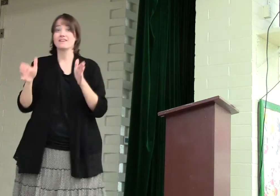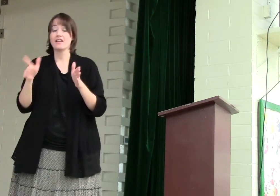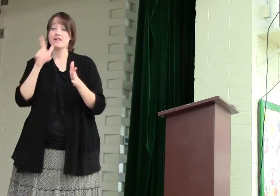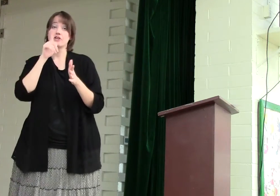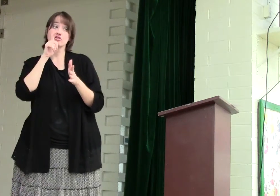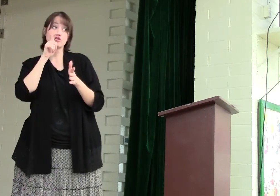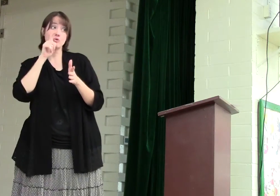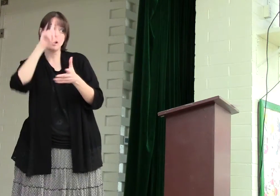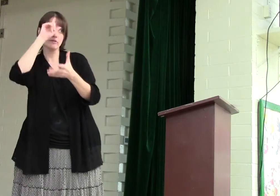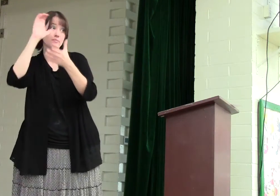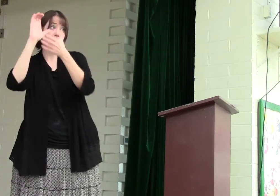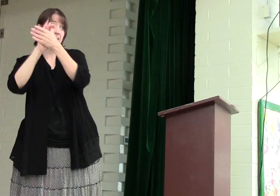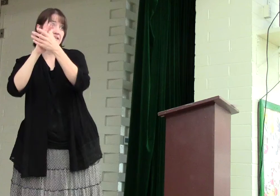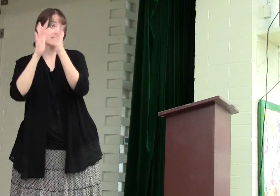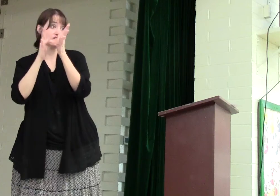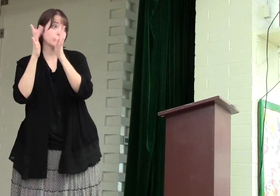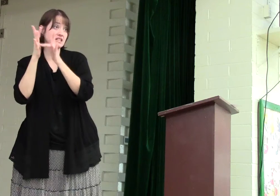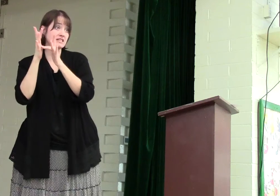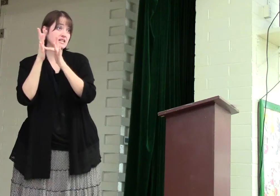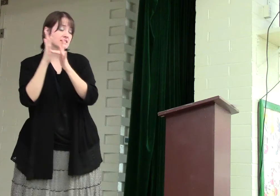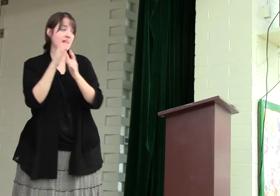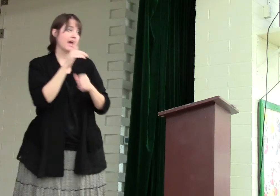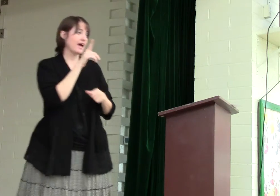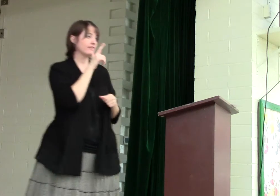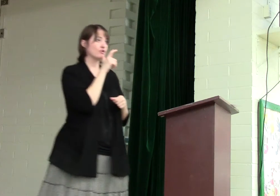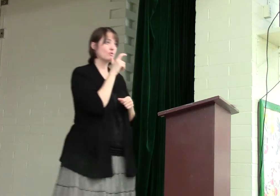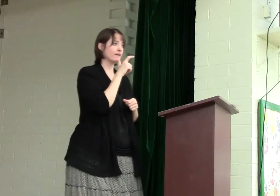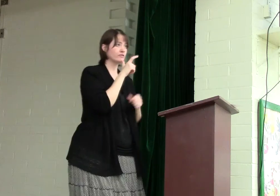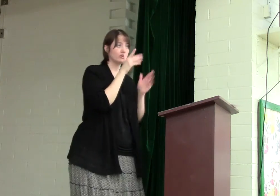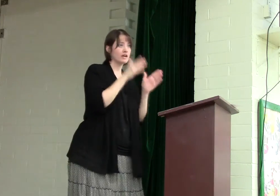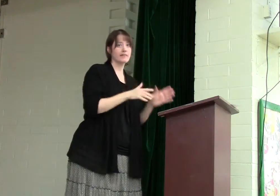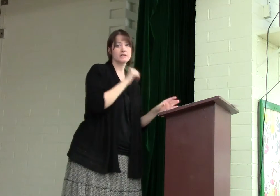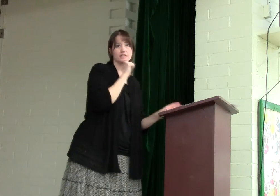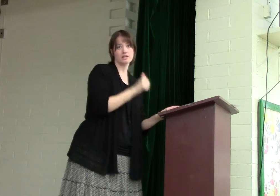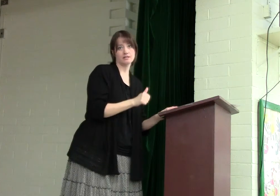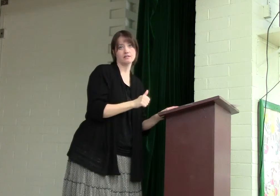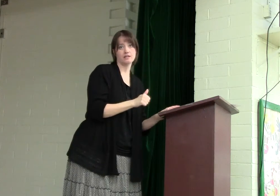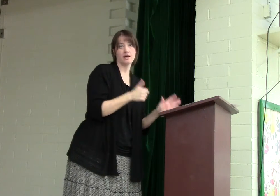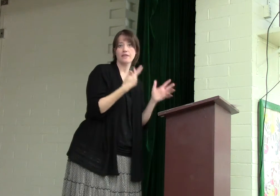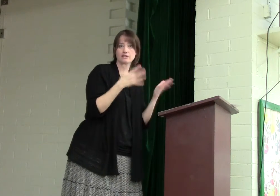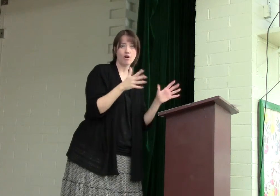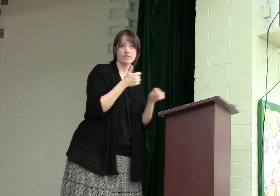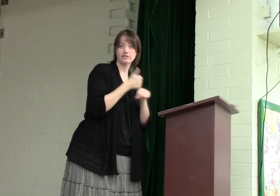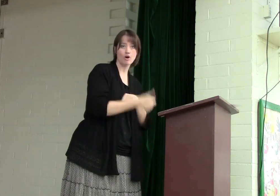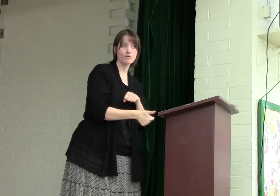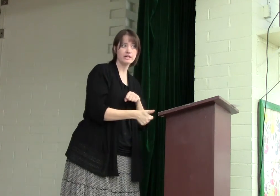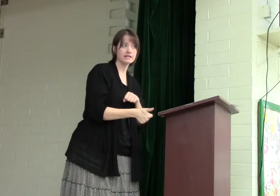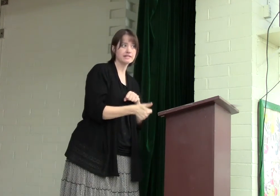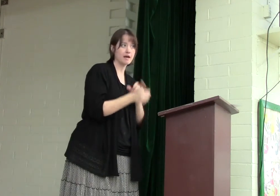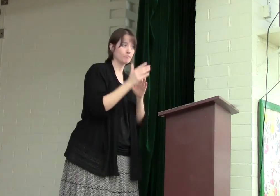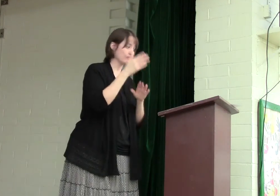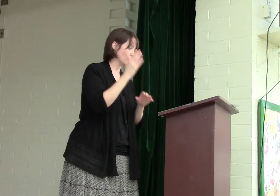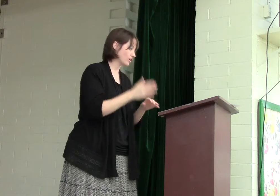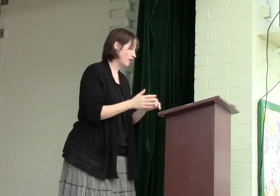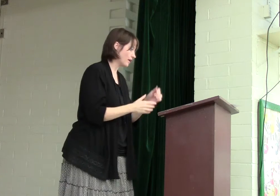There's the whoever that believes in Jesus, and the whoever that doesn't, and that's already condemned before God.